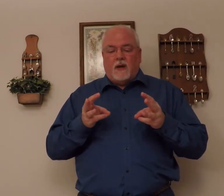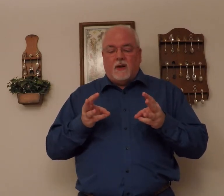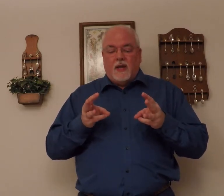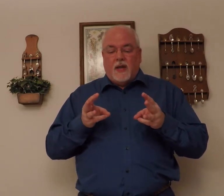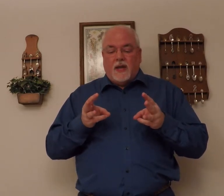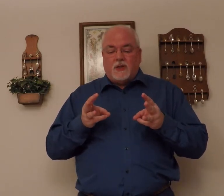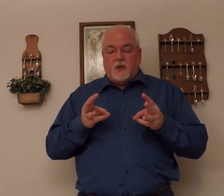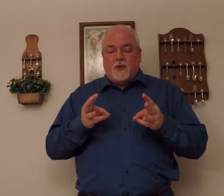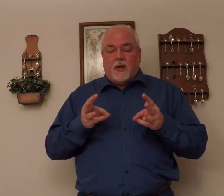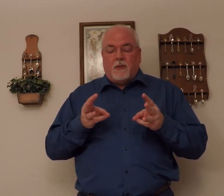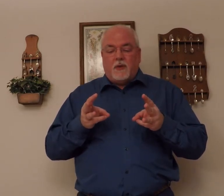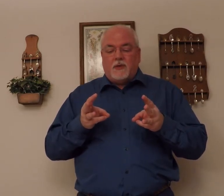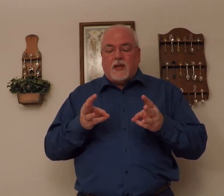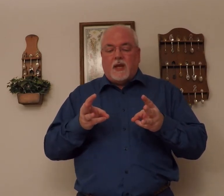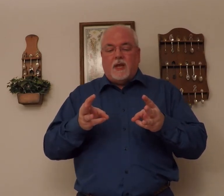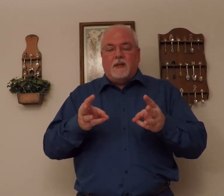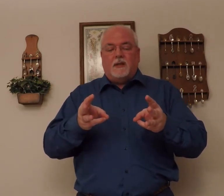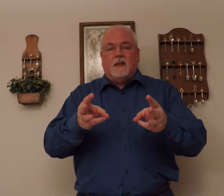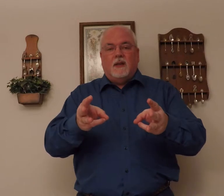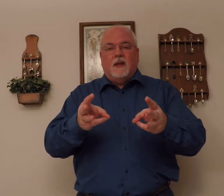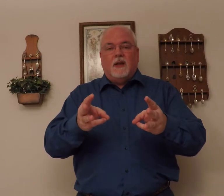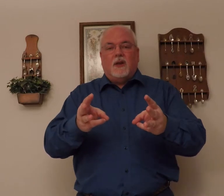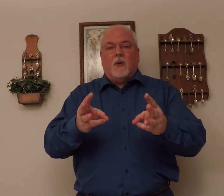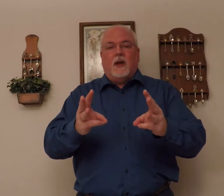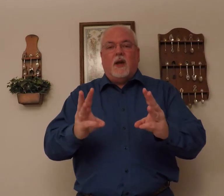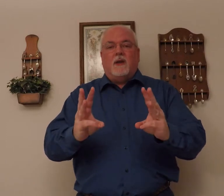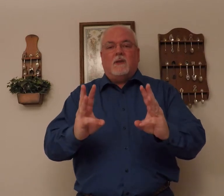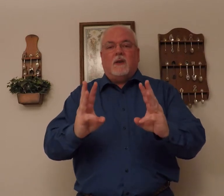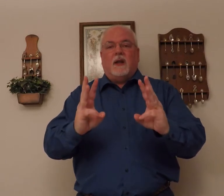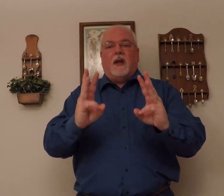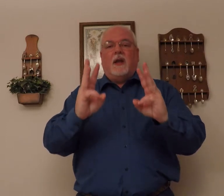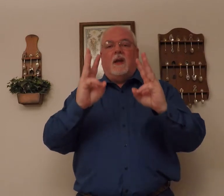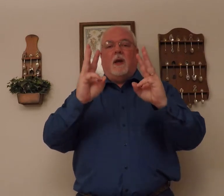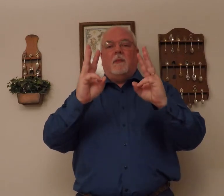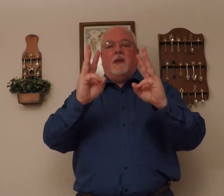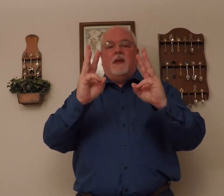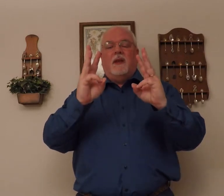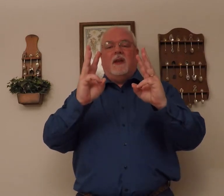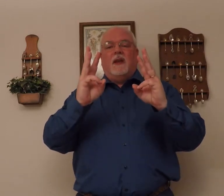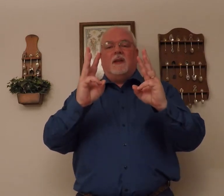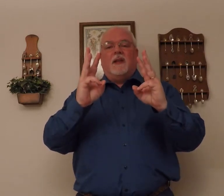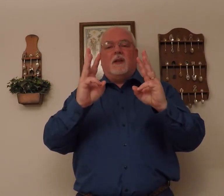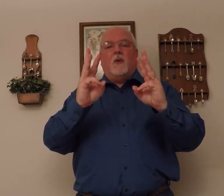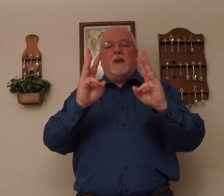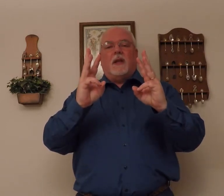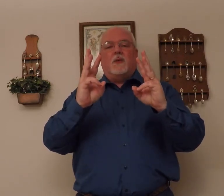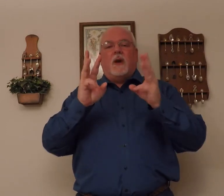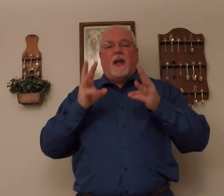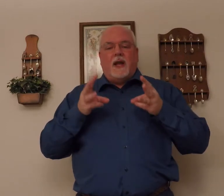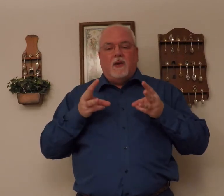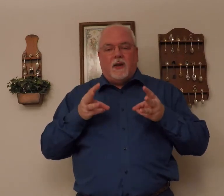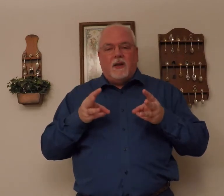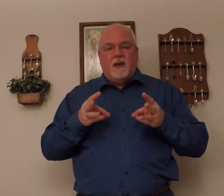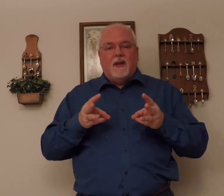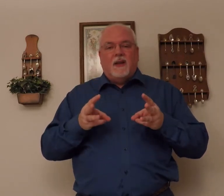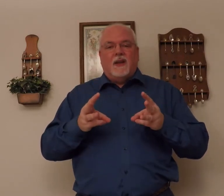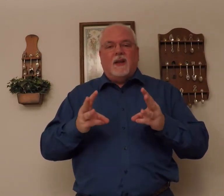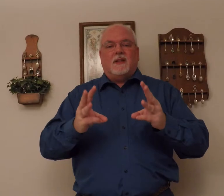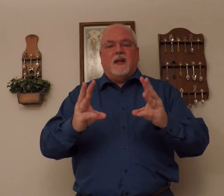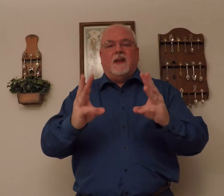is two W signs going up and up. And it's not quite that right angle-y. It's kind